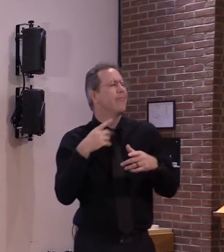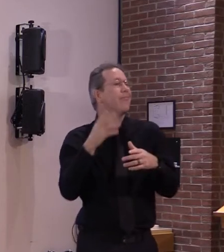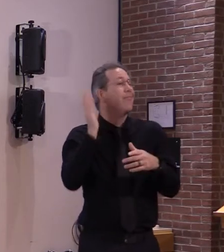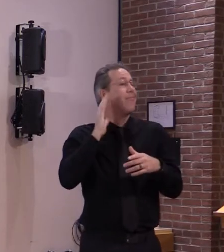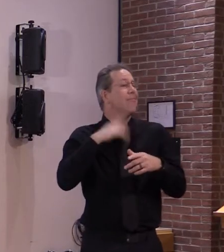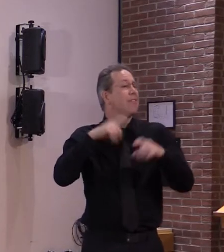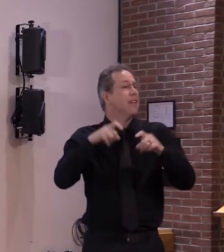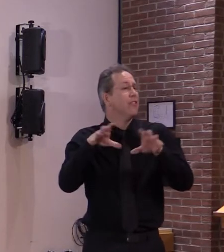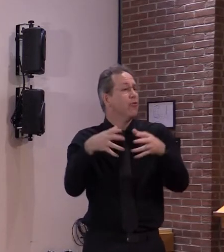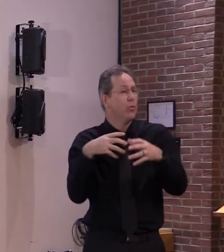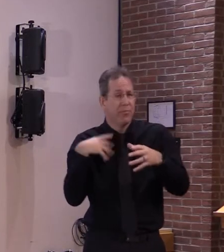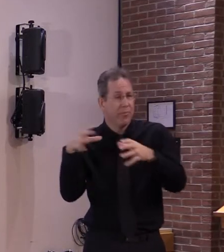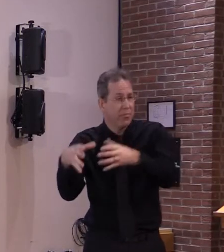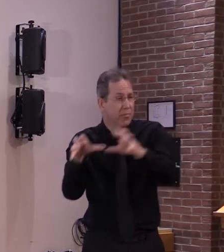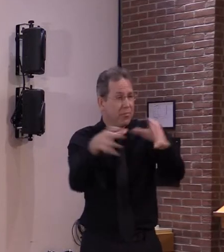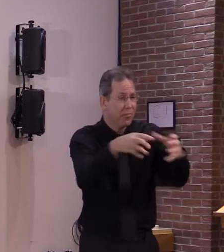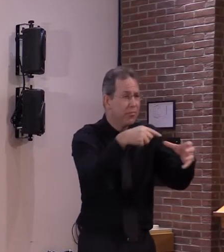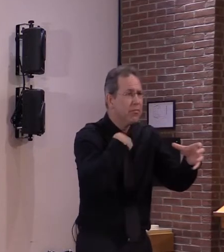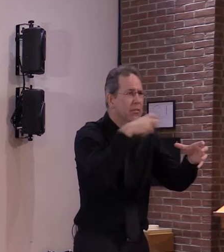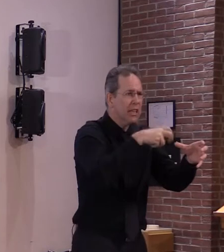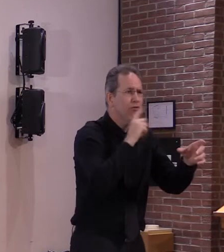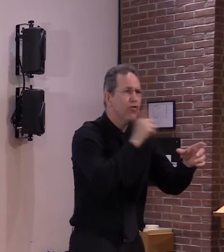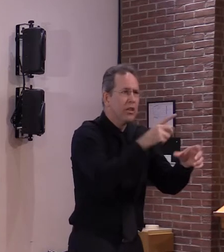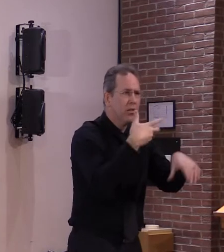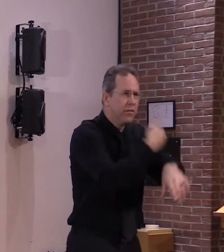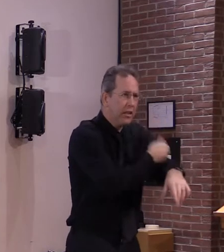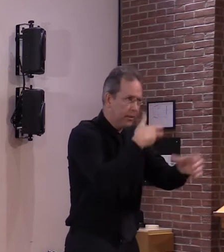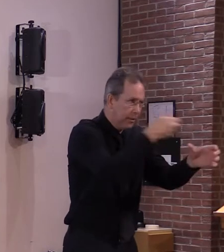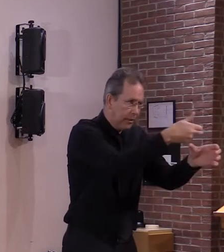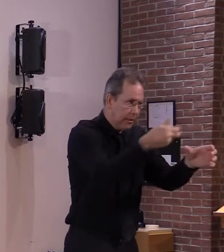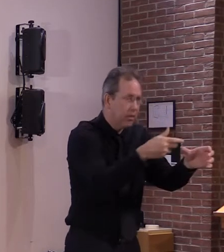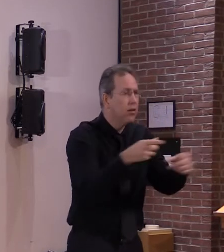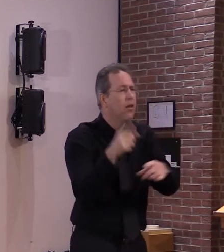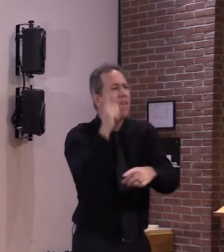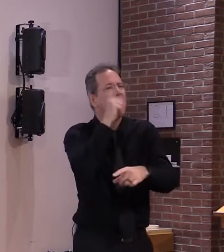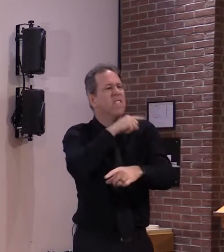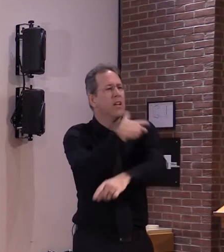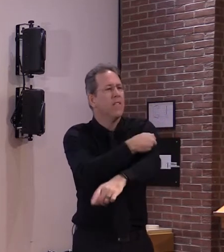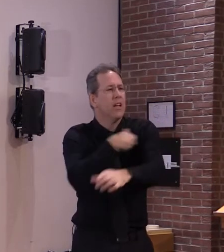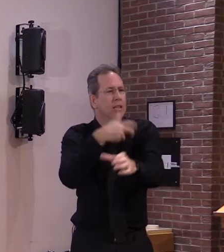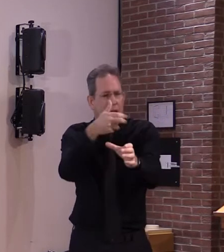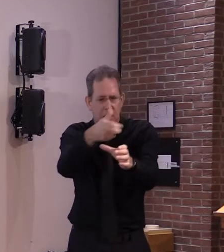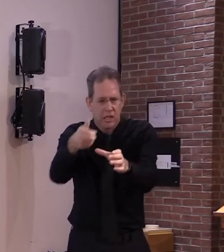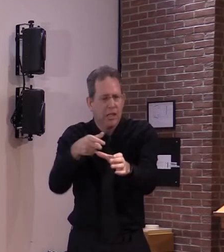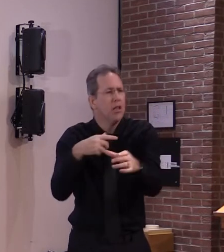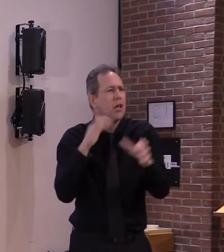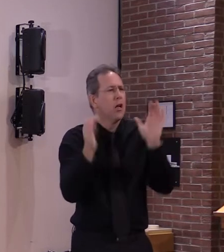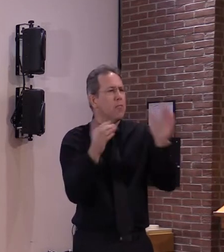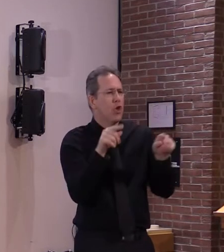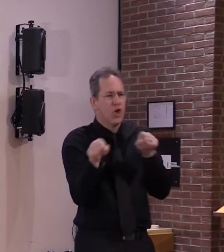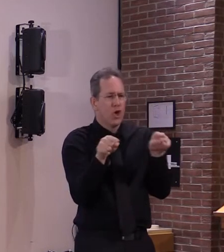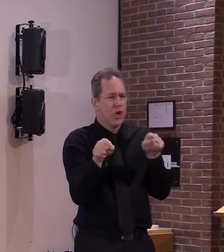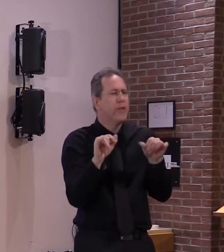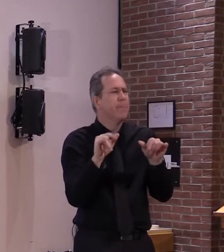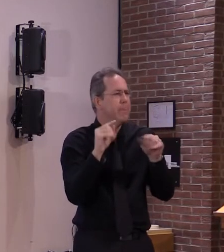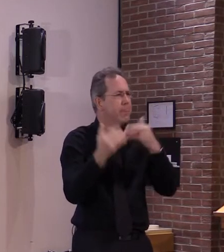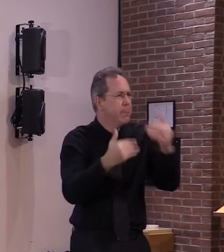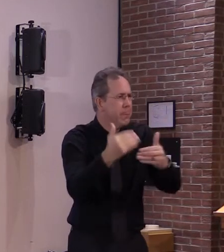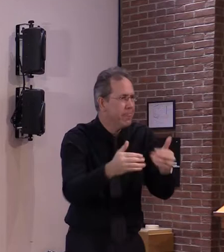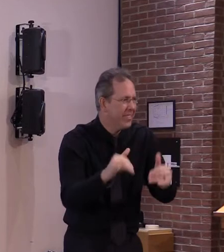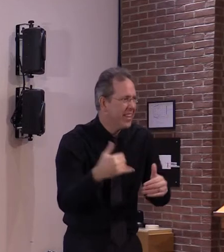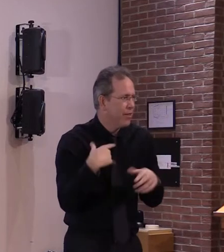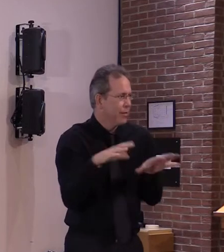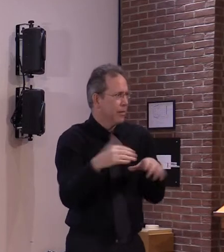headache muscle aching and chills things that are not yet known and are still under study